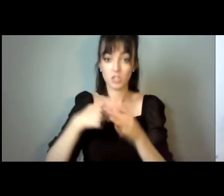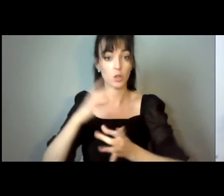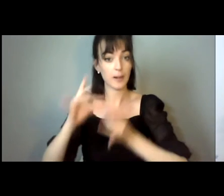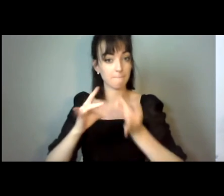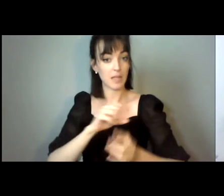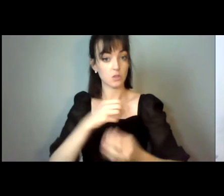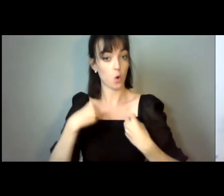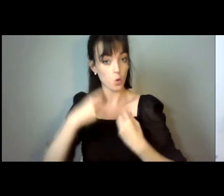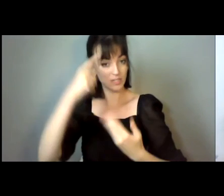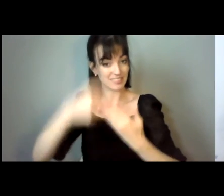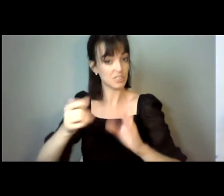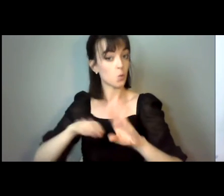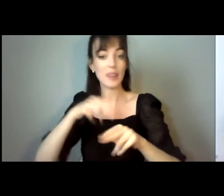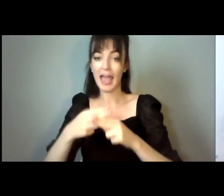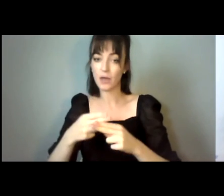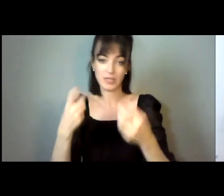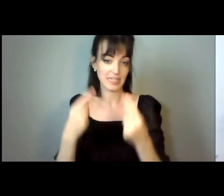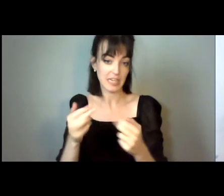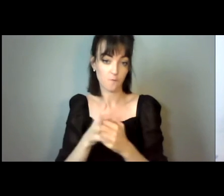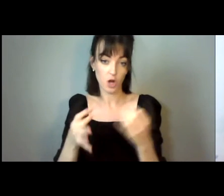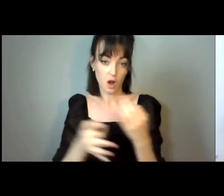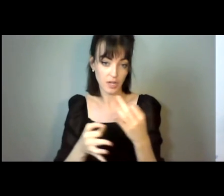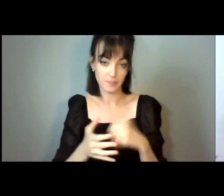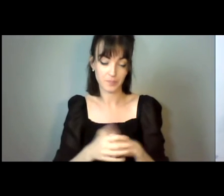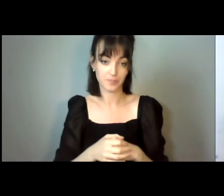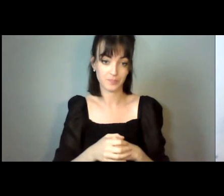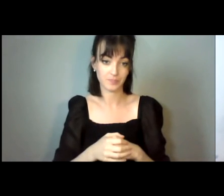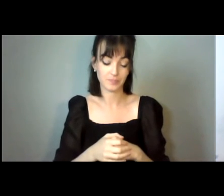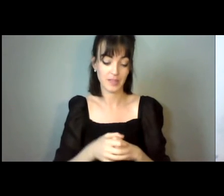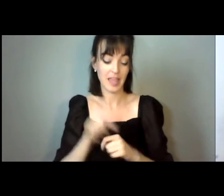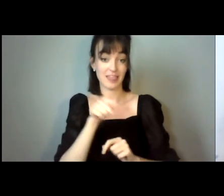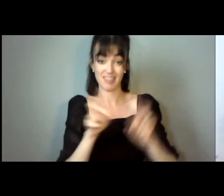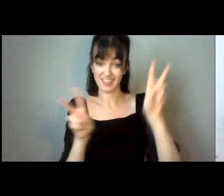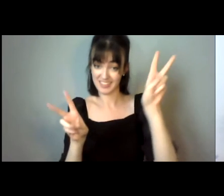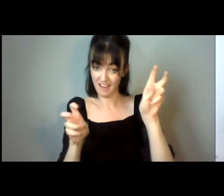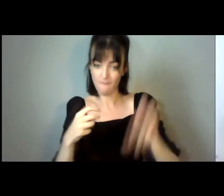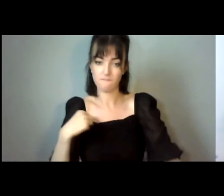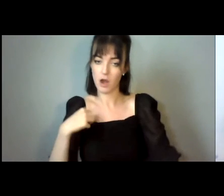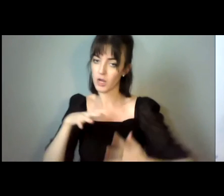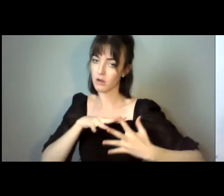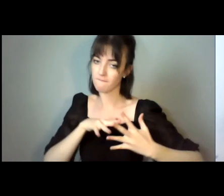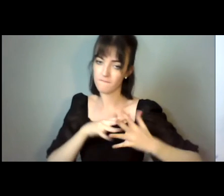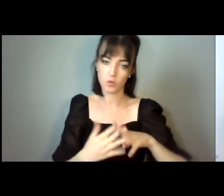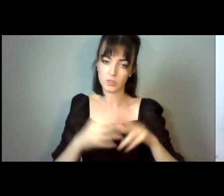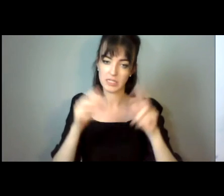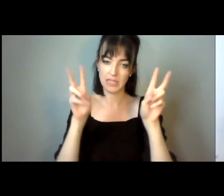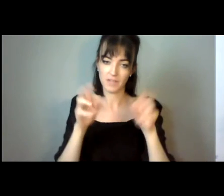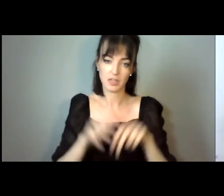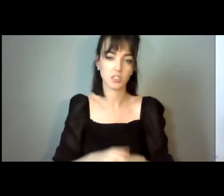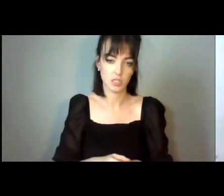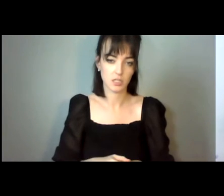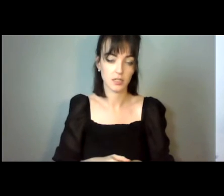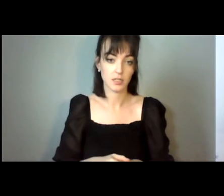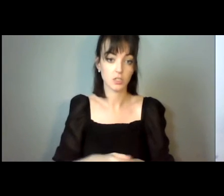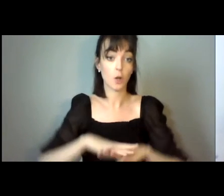own decisions without the need for a guardian. That is an incredibly confusing definition. And the vast majority